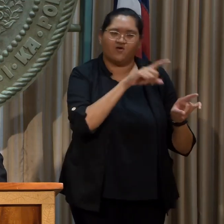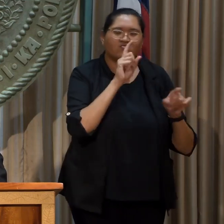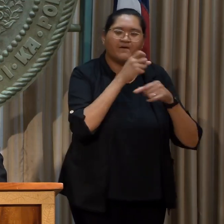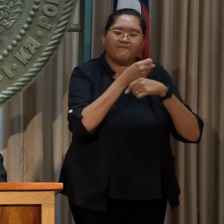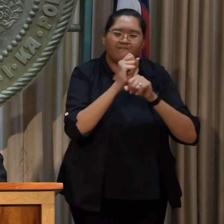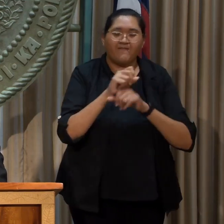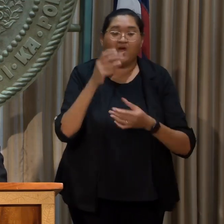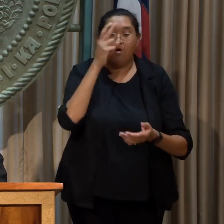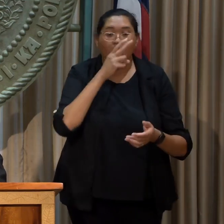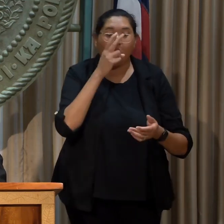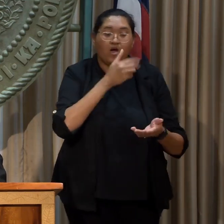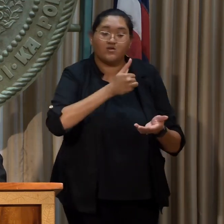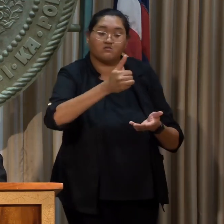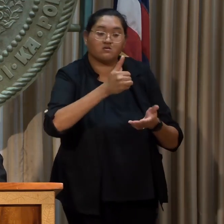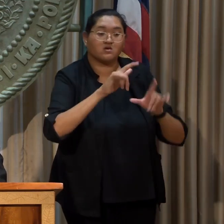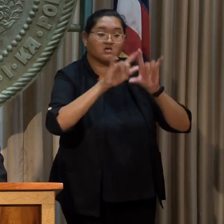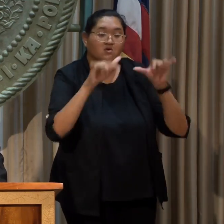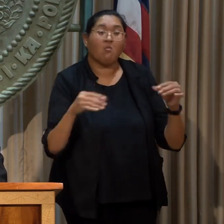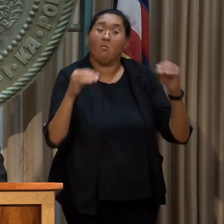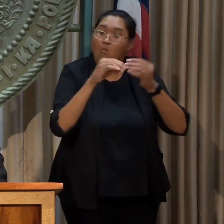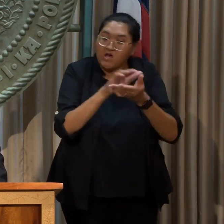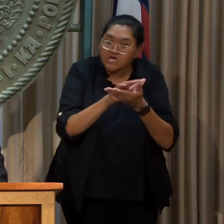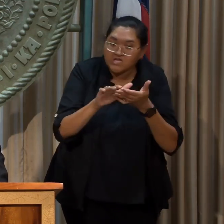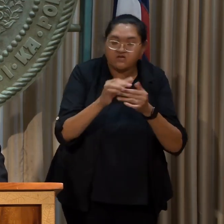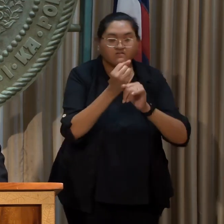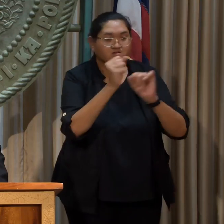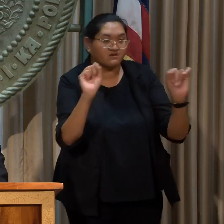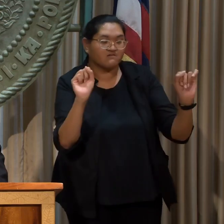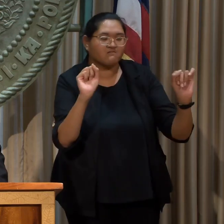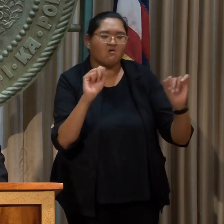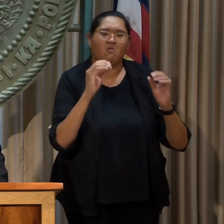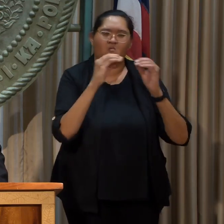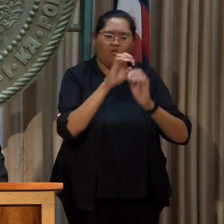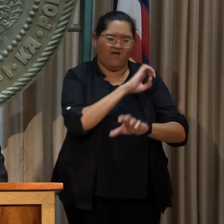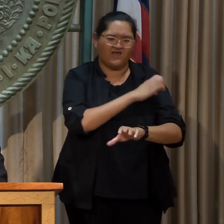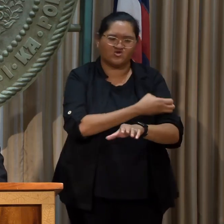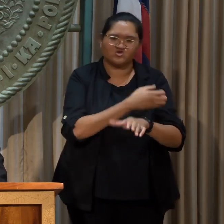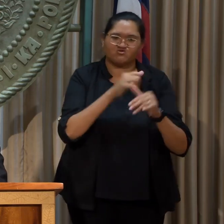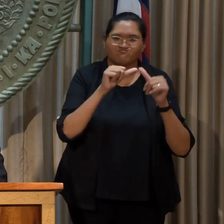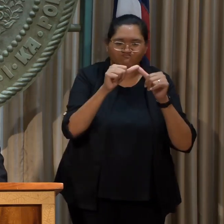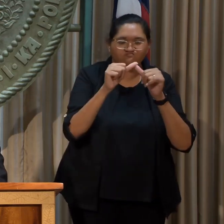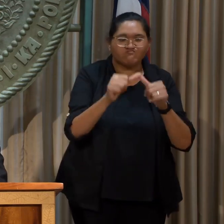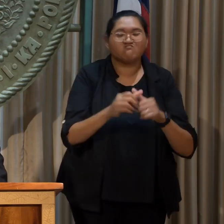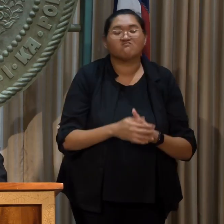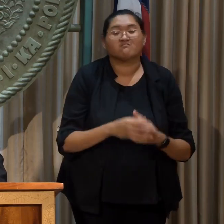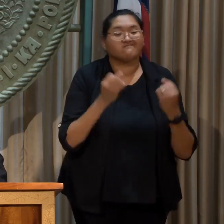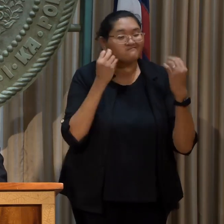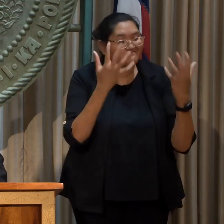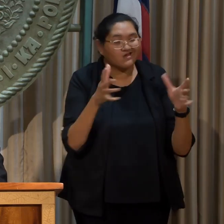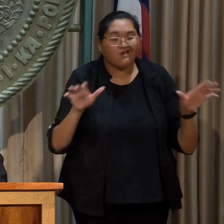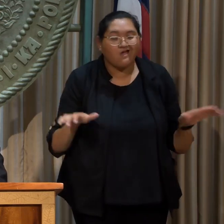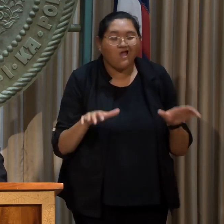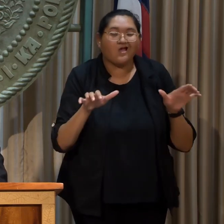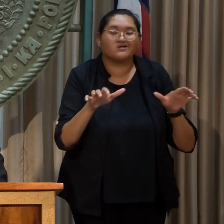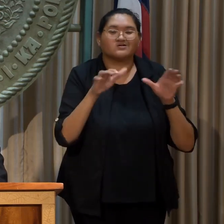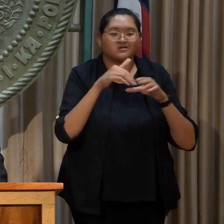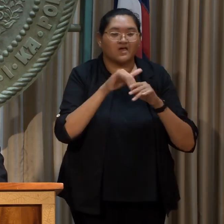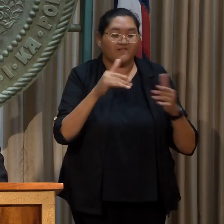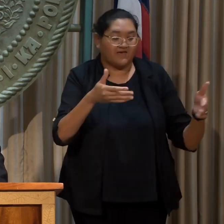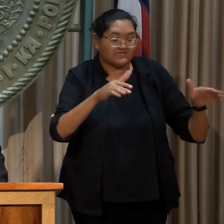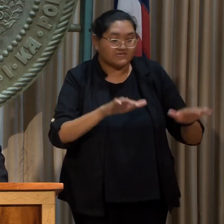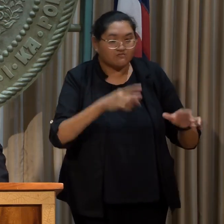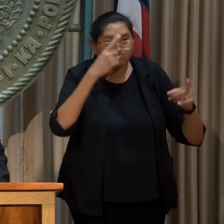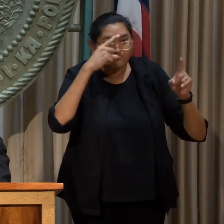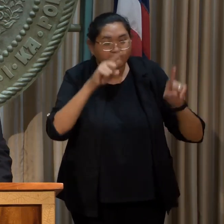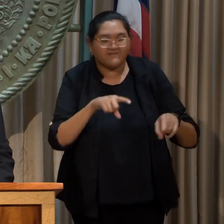make Hawaii's transportation system cleaner, safer, and more energy efficient. Among the many actions outlined in the settlement agreement,